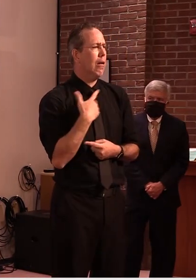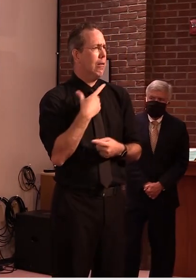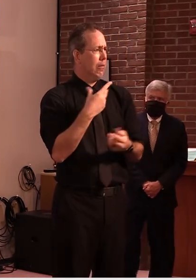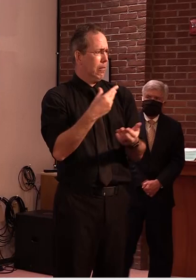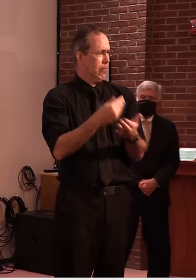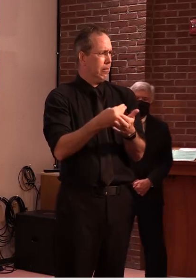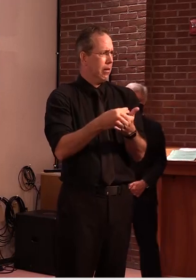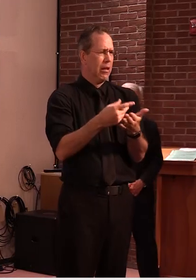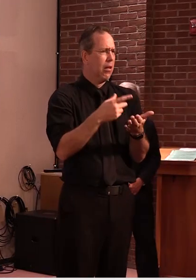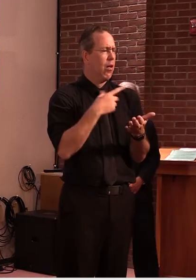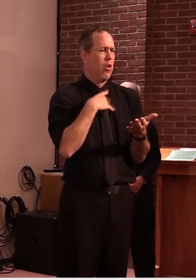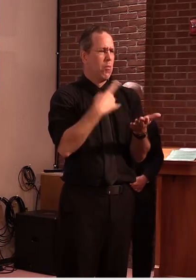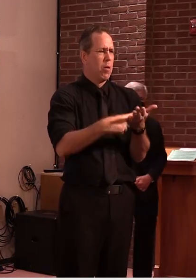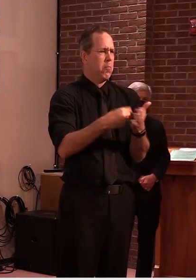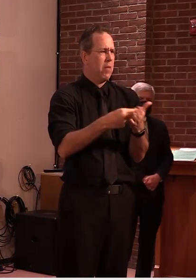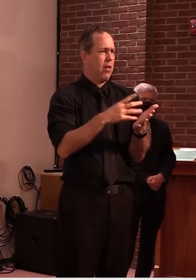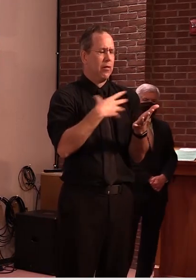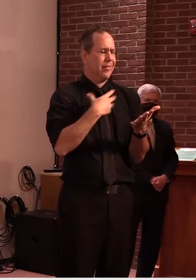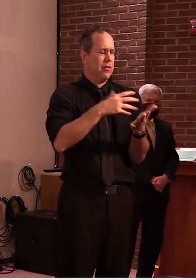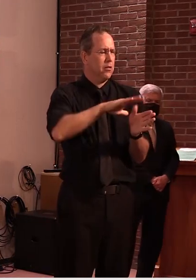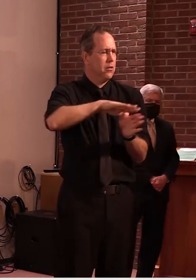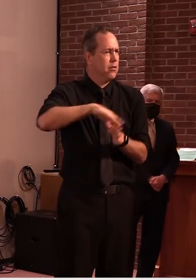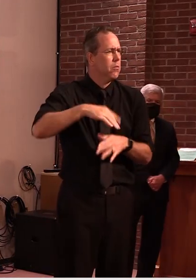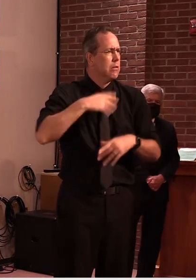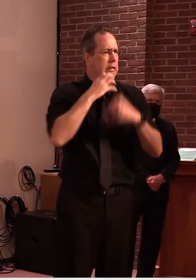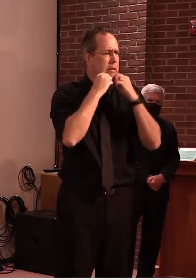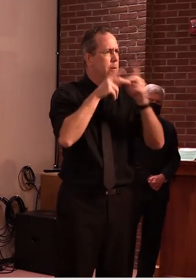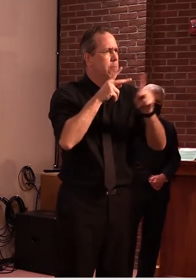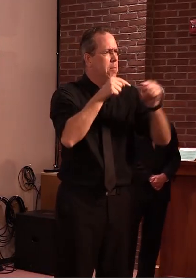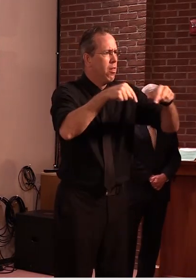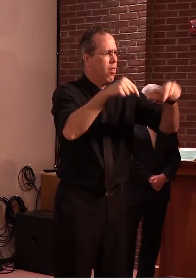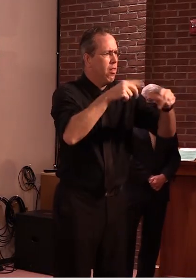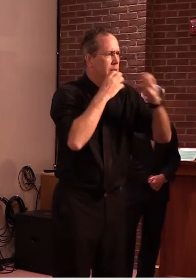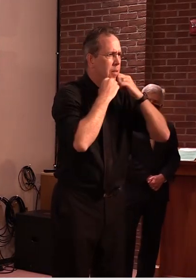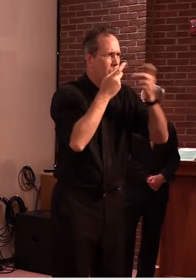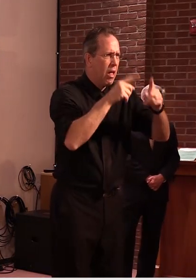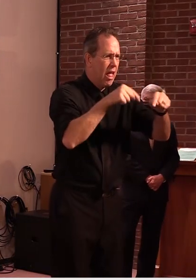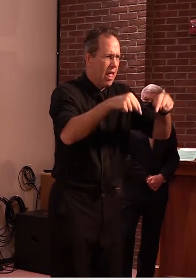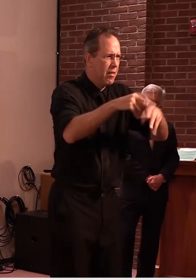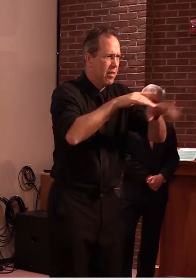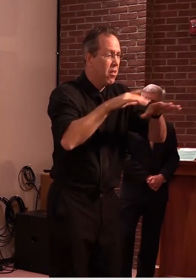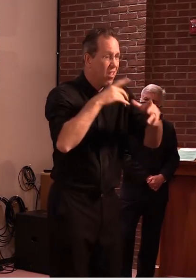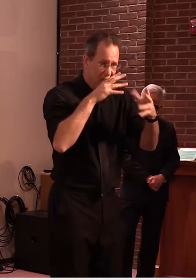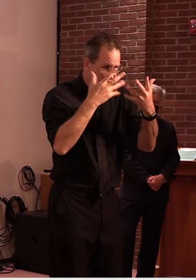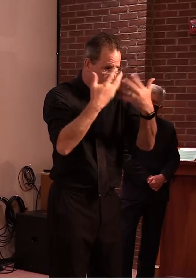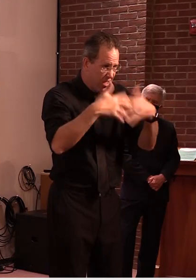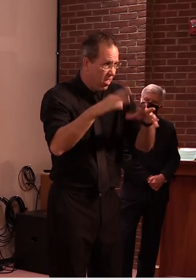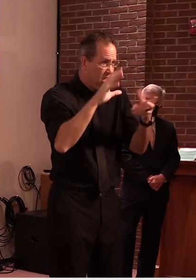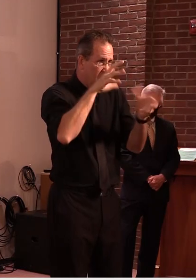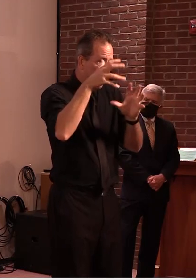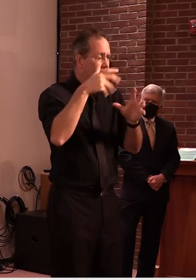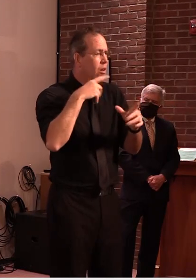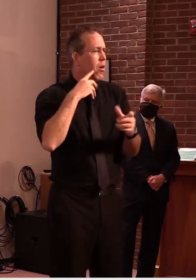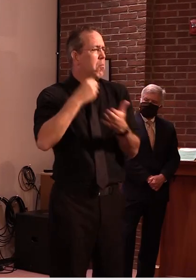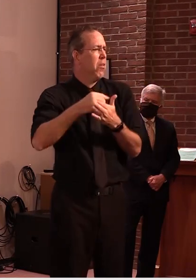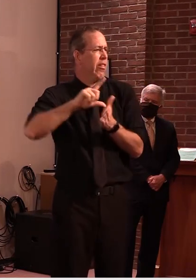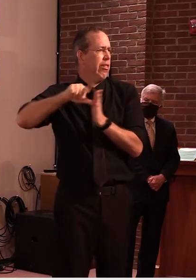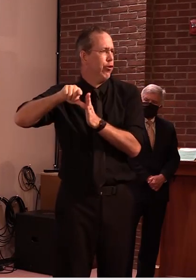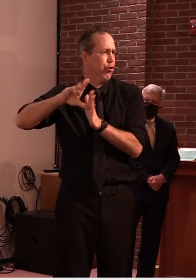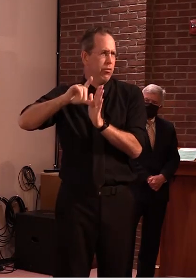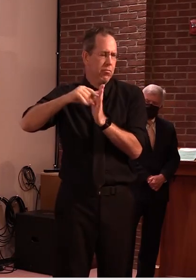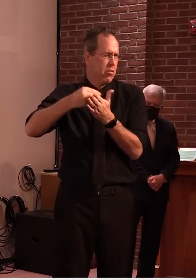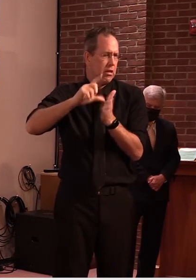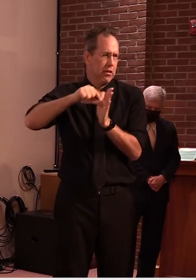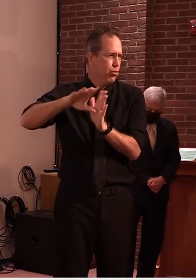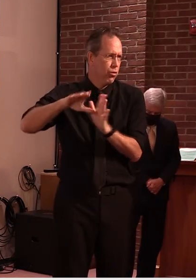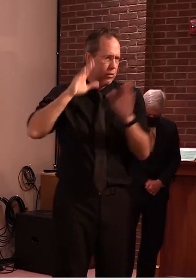thanks all right we'll go to the phone starting with sean cunningham chester telegraph thank you um with schools opening